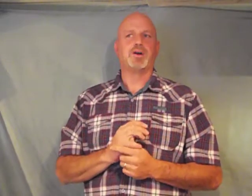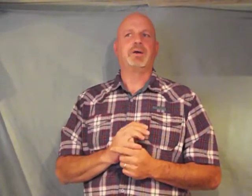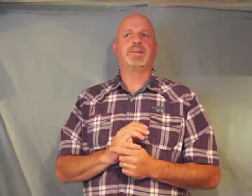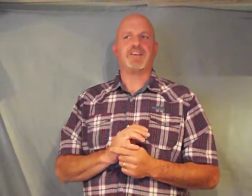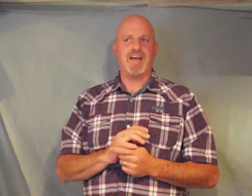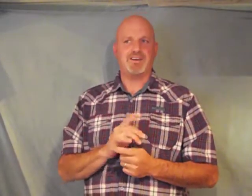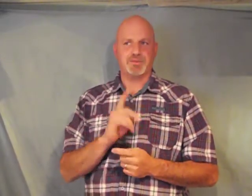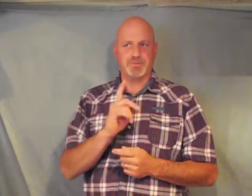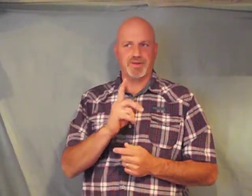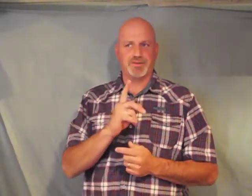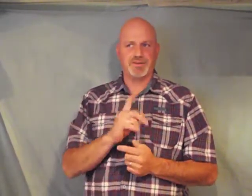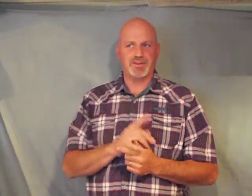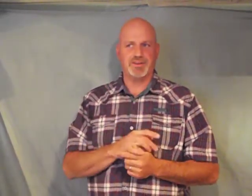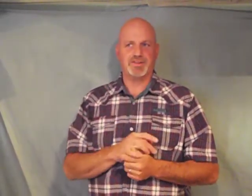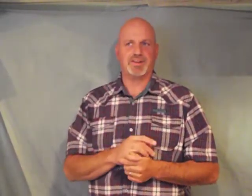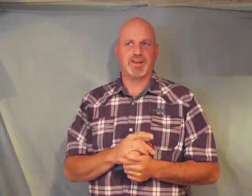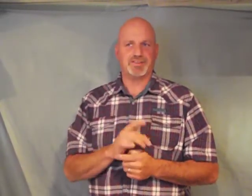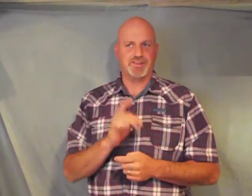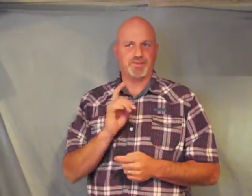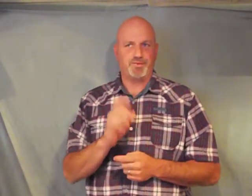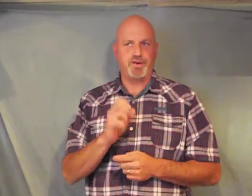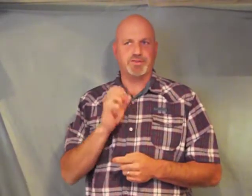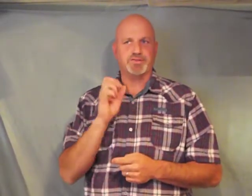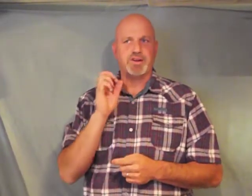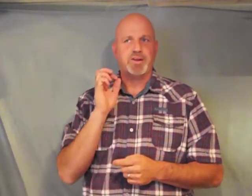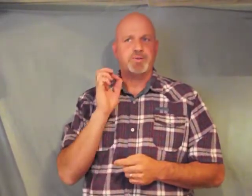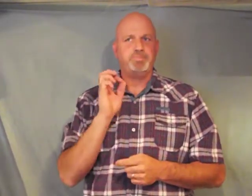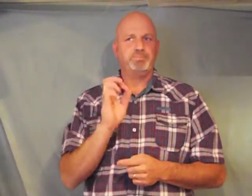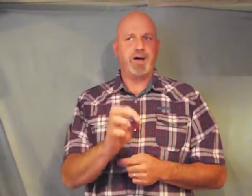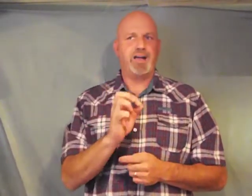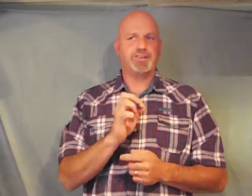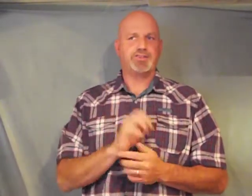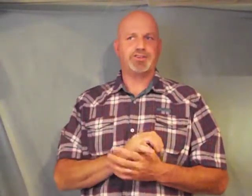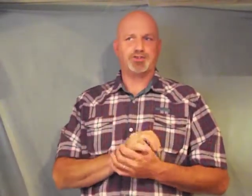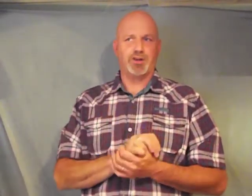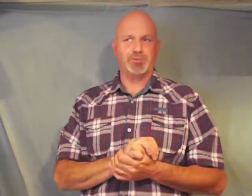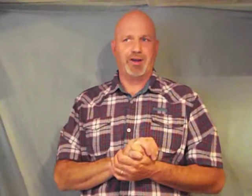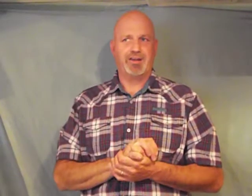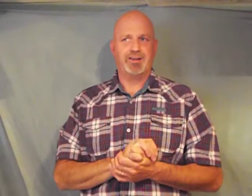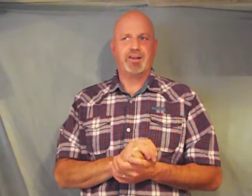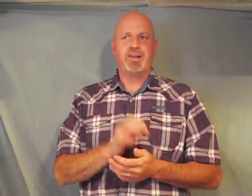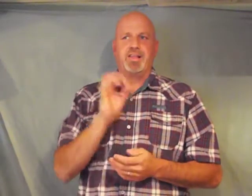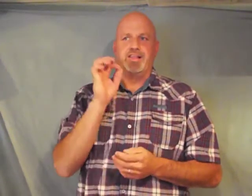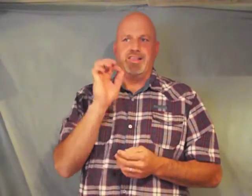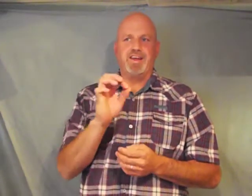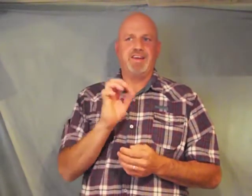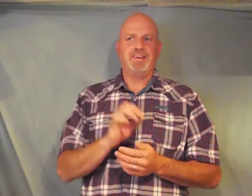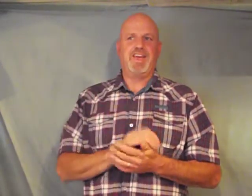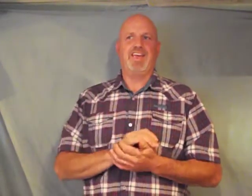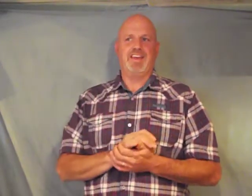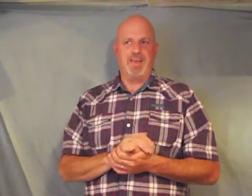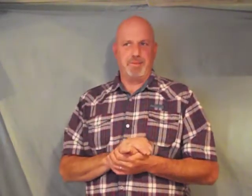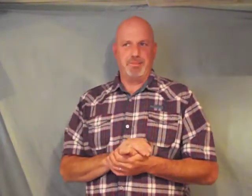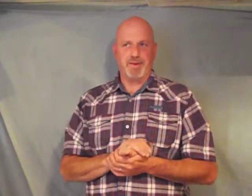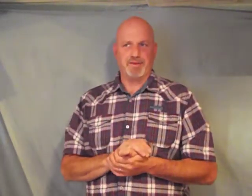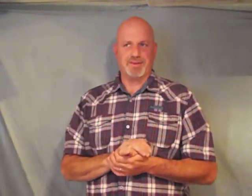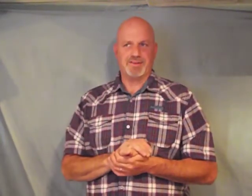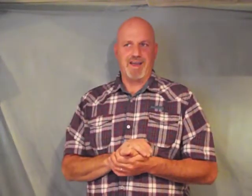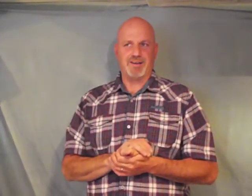man's house and plunder his goods unless he is first binds the strong man then indeed he may plunder his house